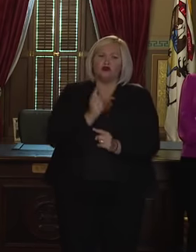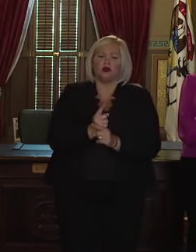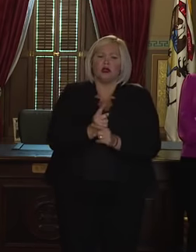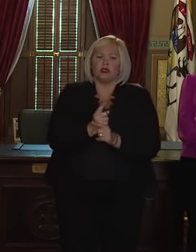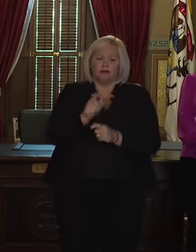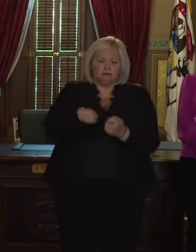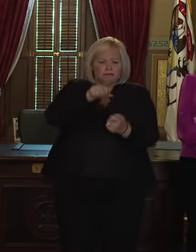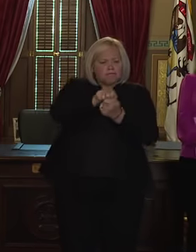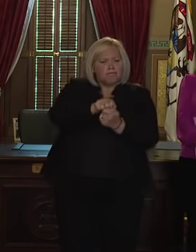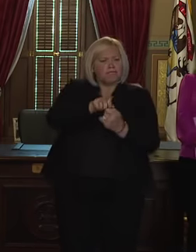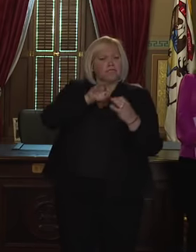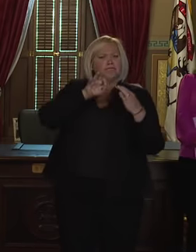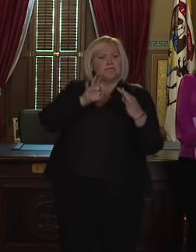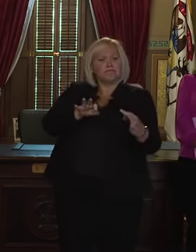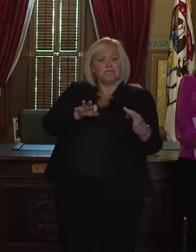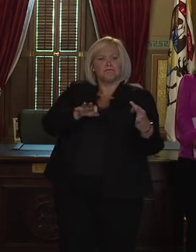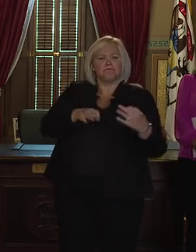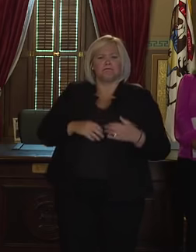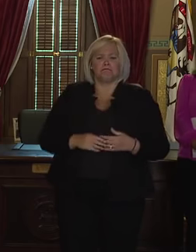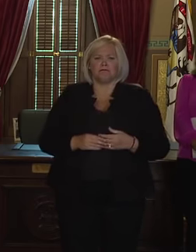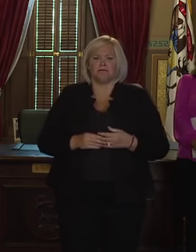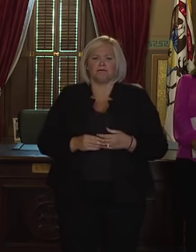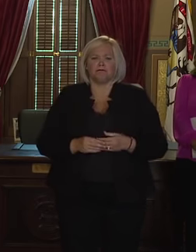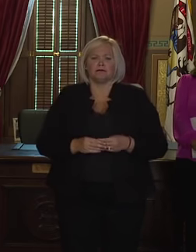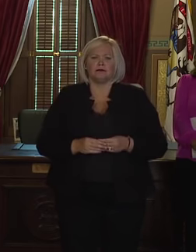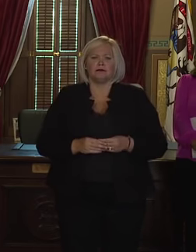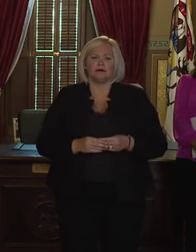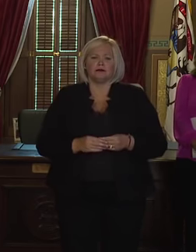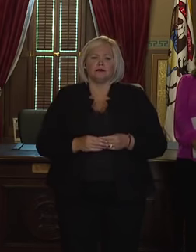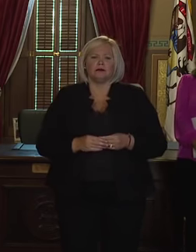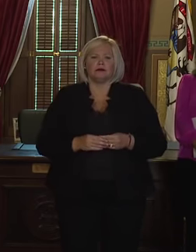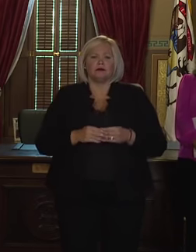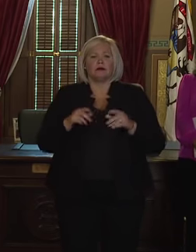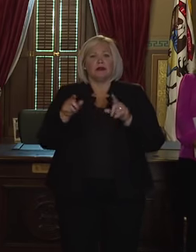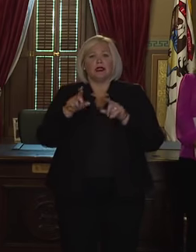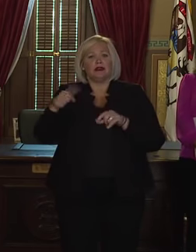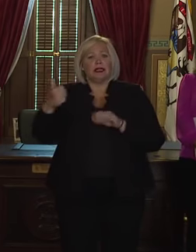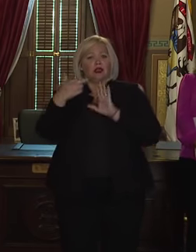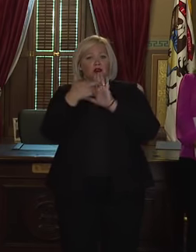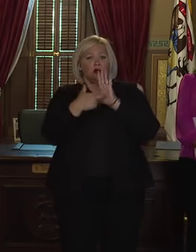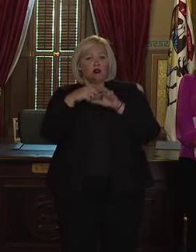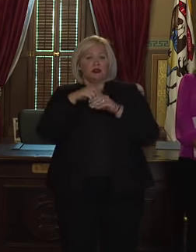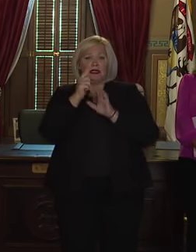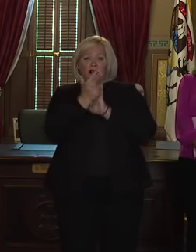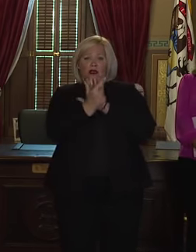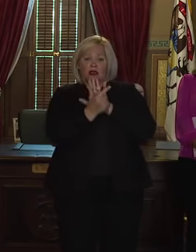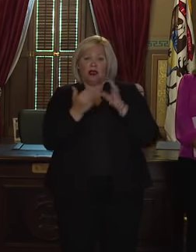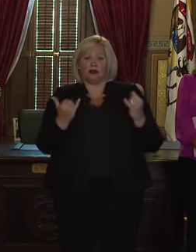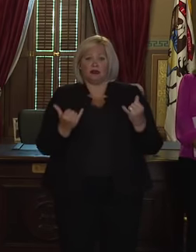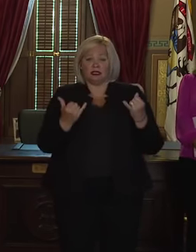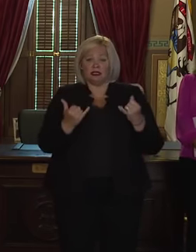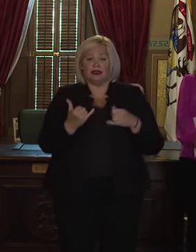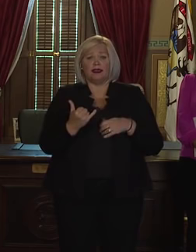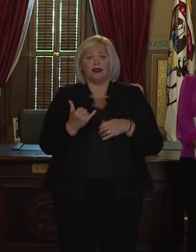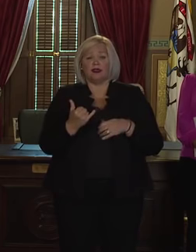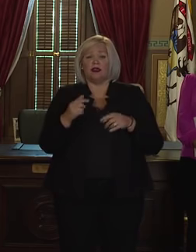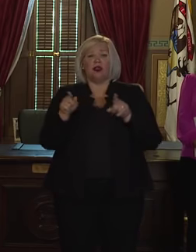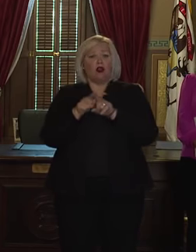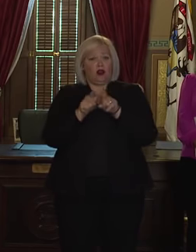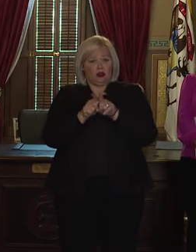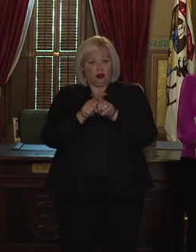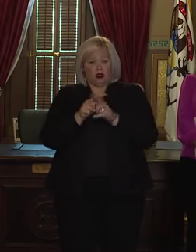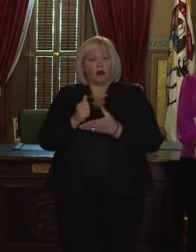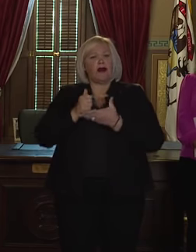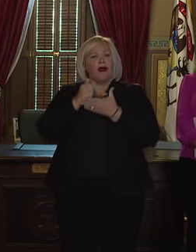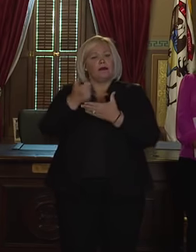announced are an accurate reflection of the will of the people. The other provisions that will be signed into law today are also a step in the